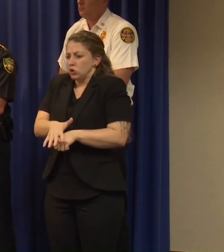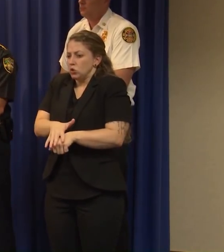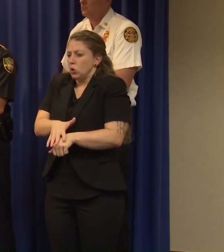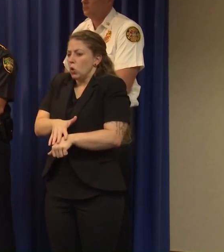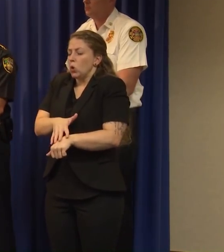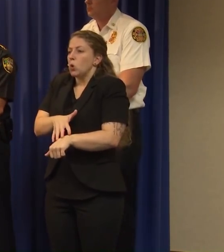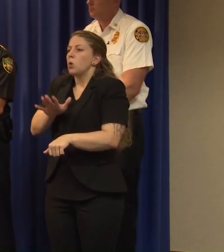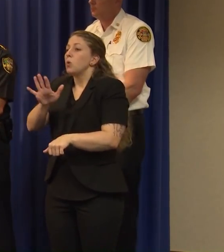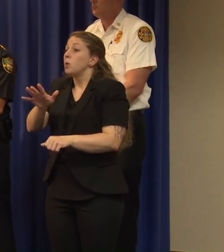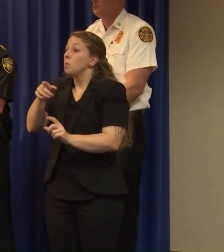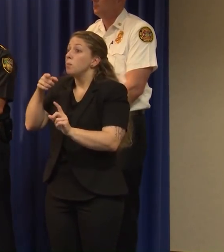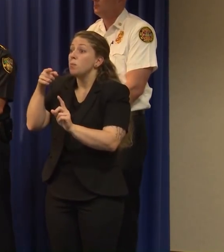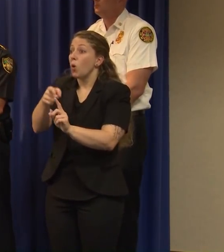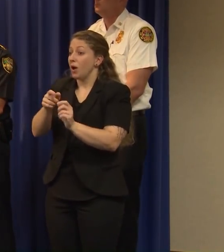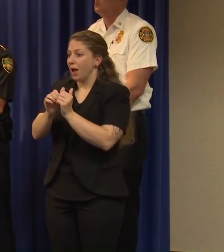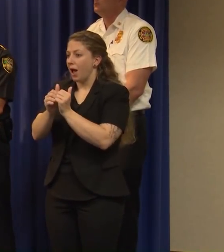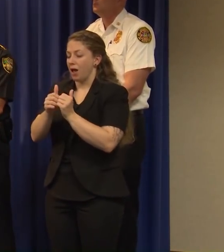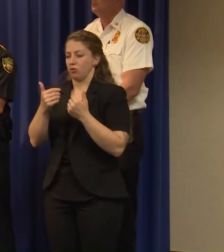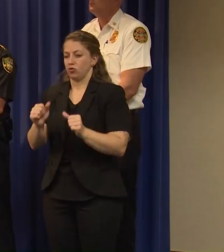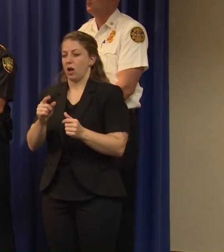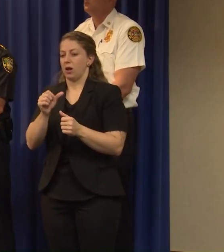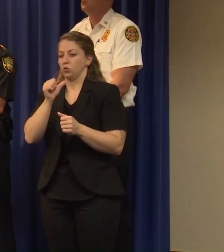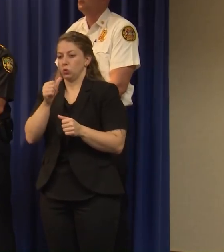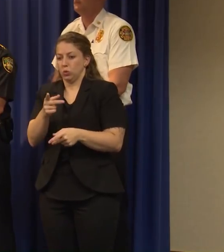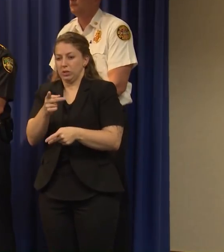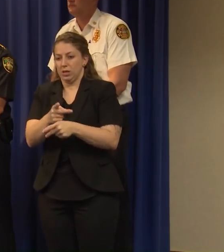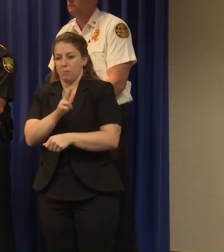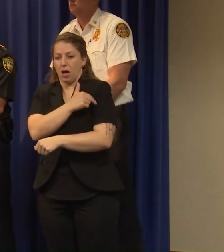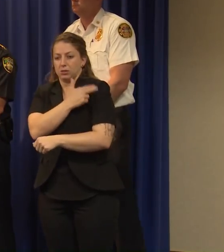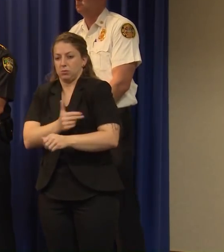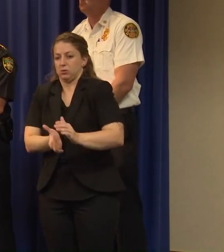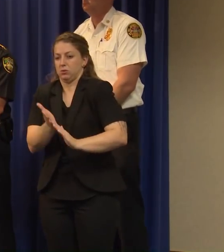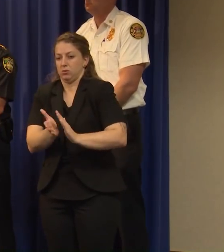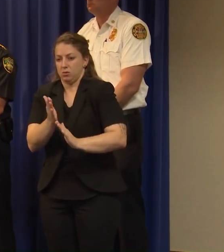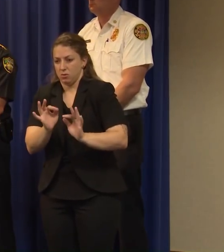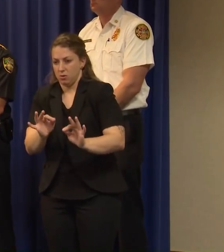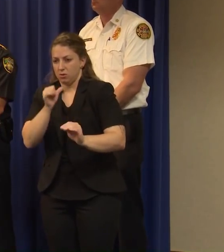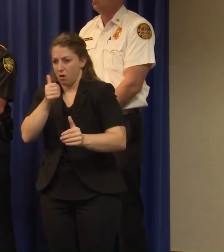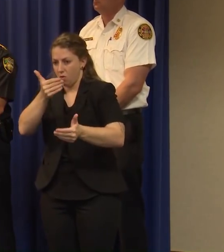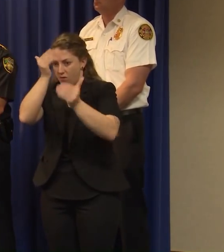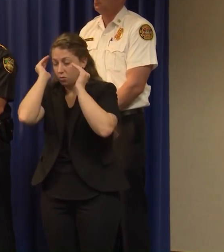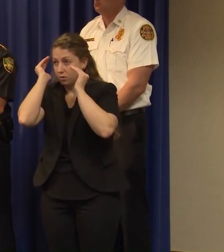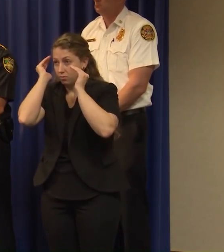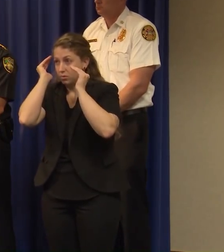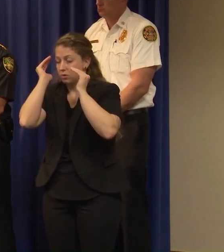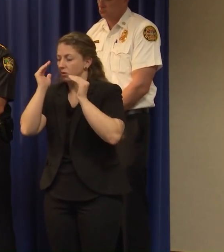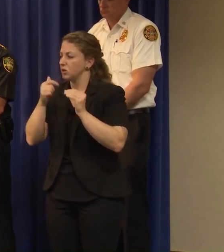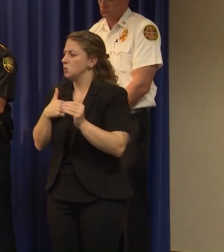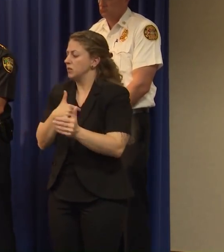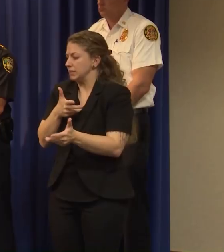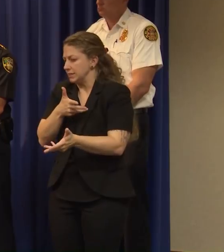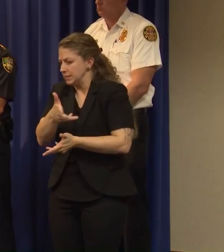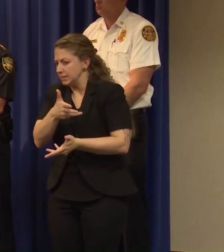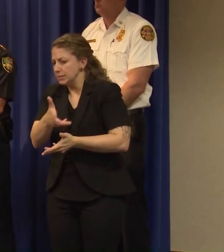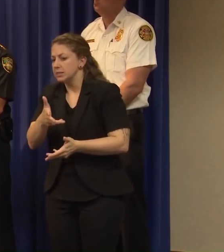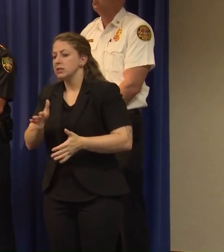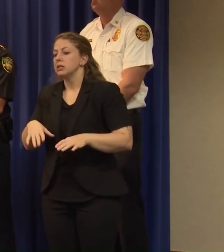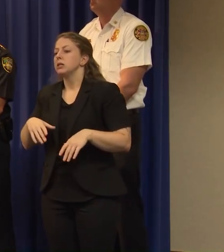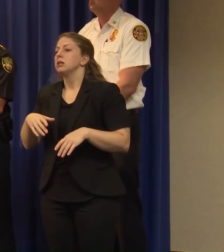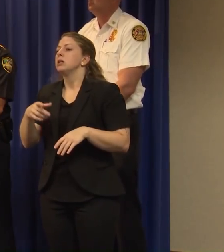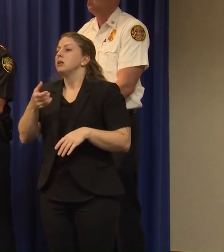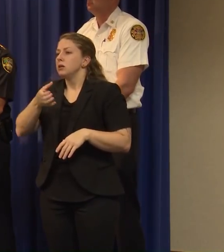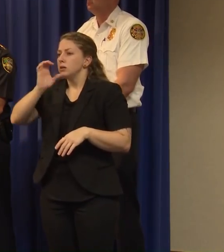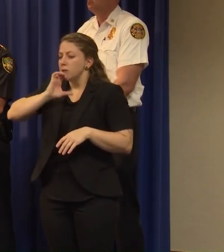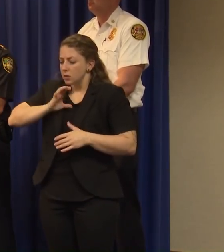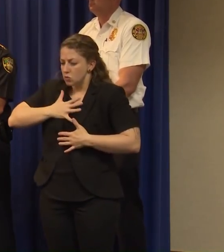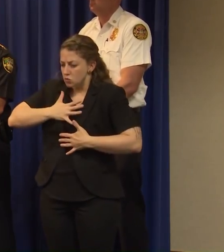And some are looking ahead to what may be the type of patient load that they have, and we're working with them to look at respirators and other essential